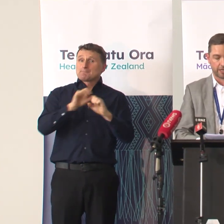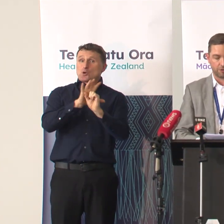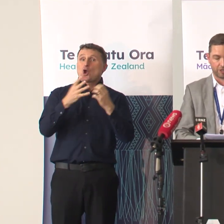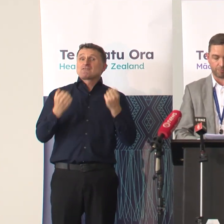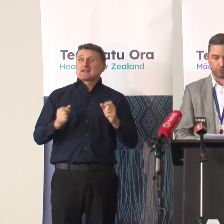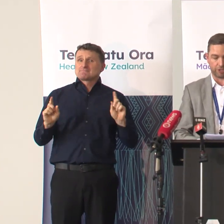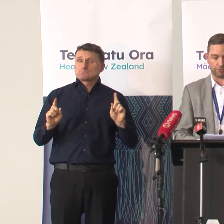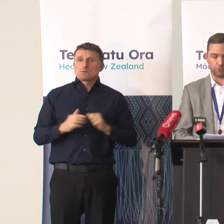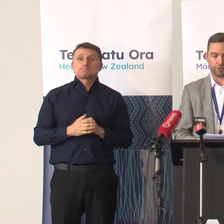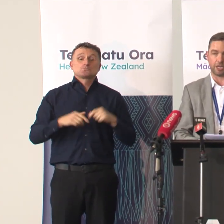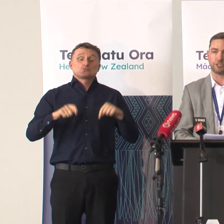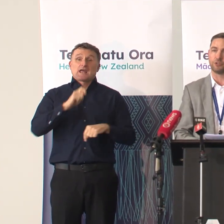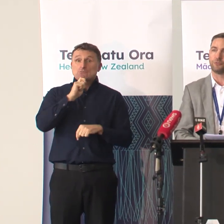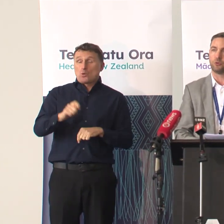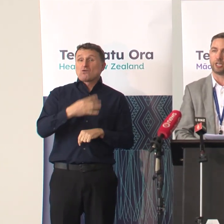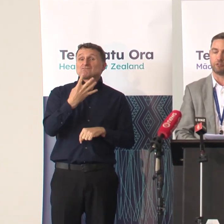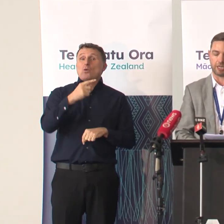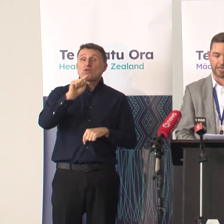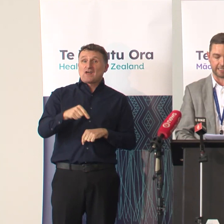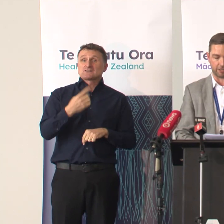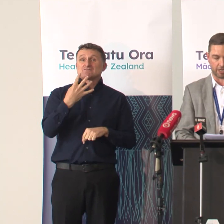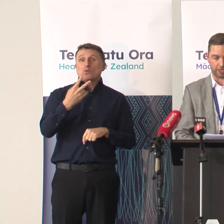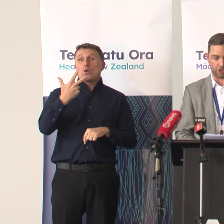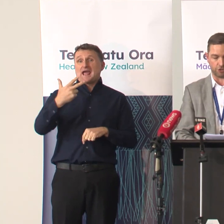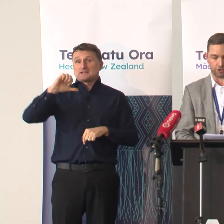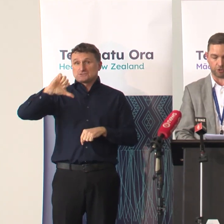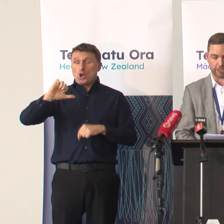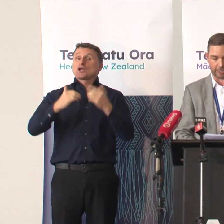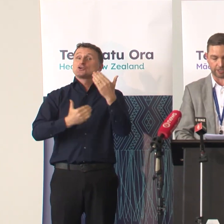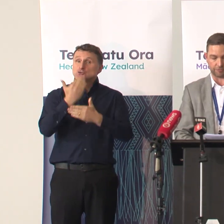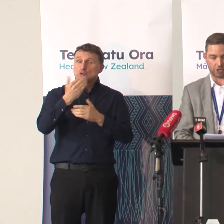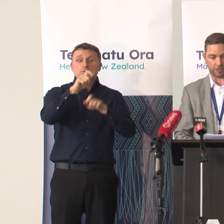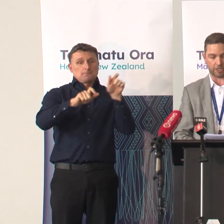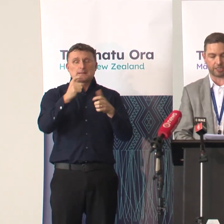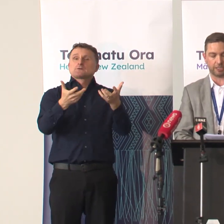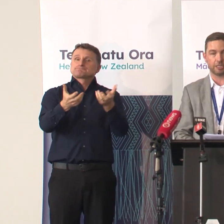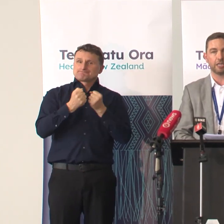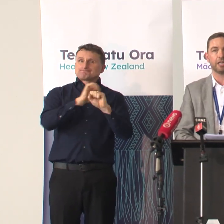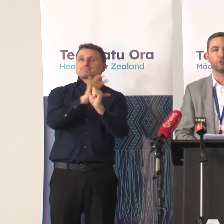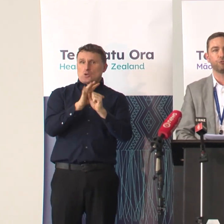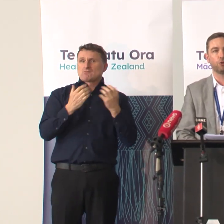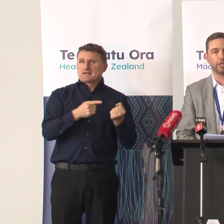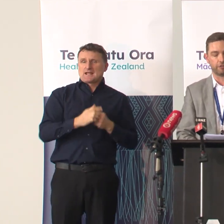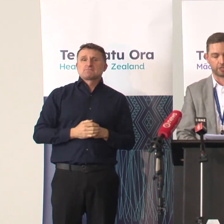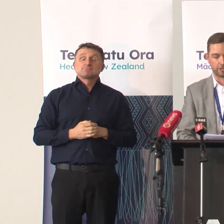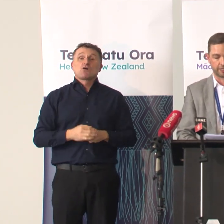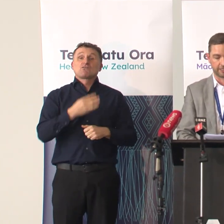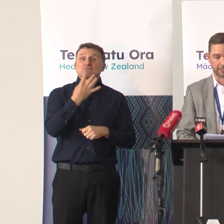Today we are reporting from 4,489 new community invasive COVID-19 and